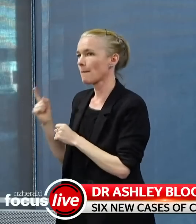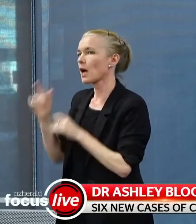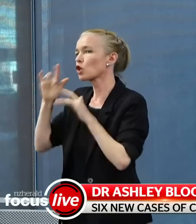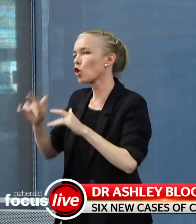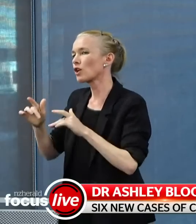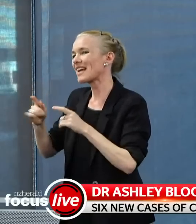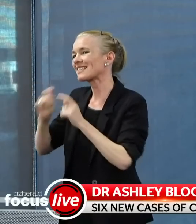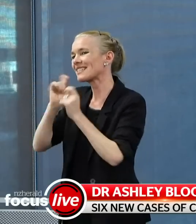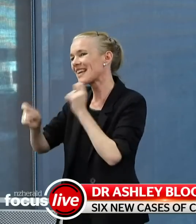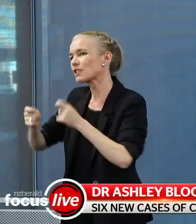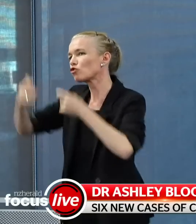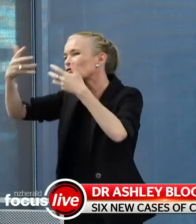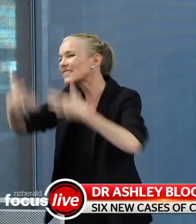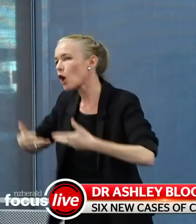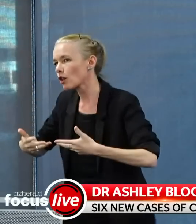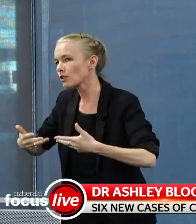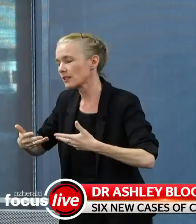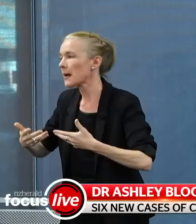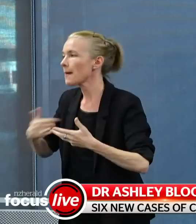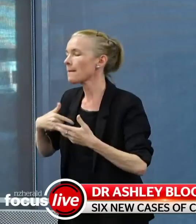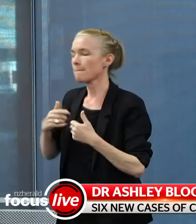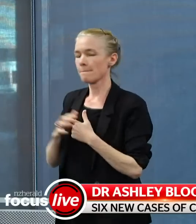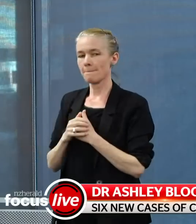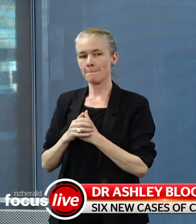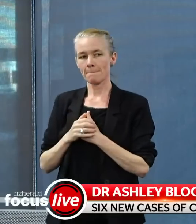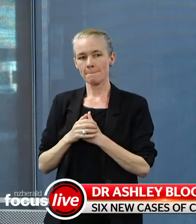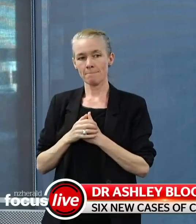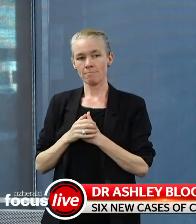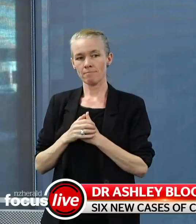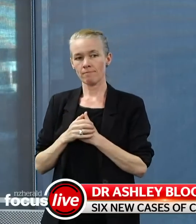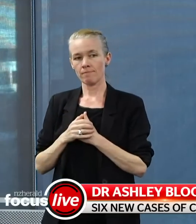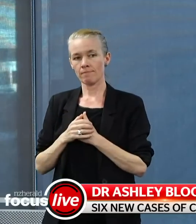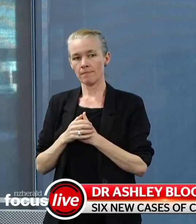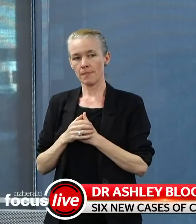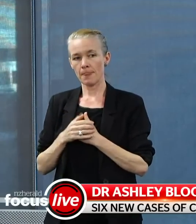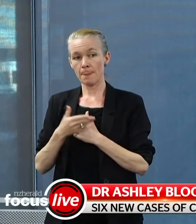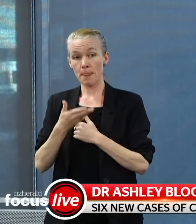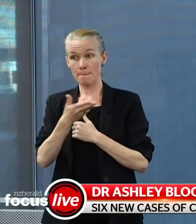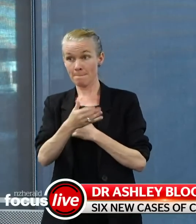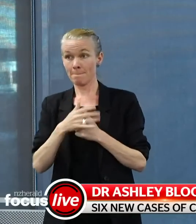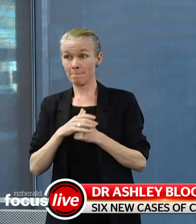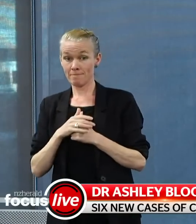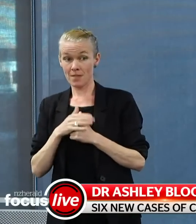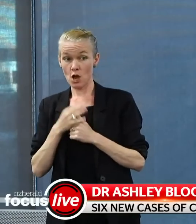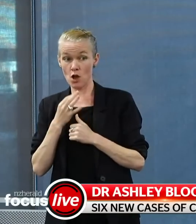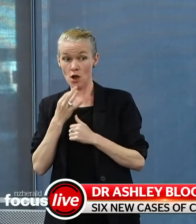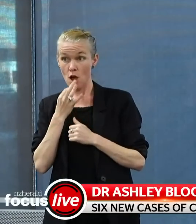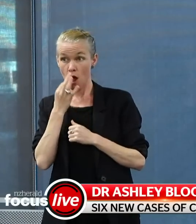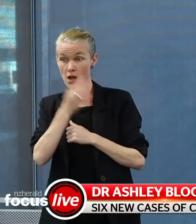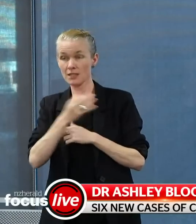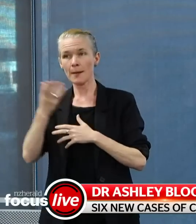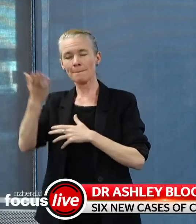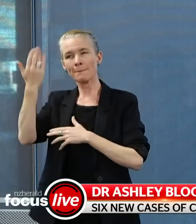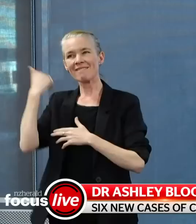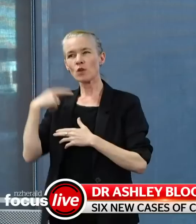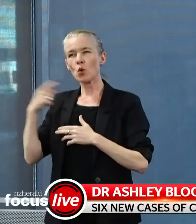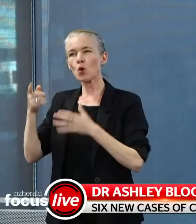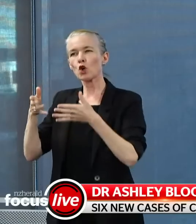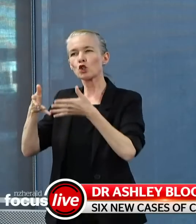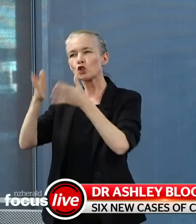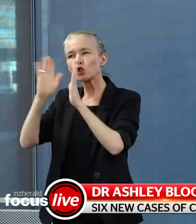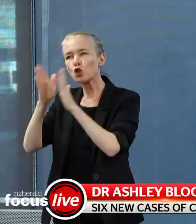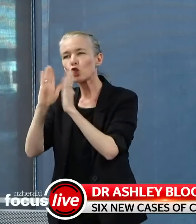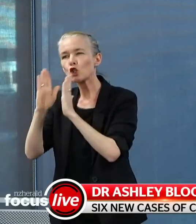understanding. And in terms of this event that was held during level three, is there any known spread from the Mount